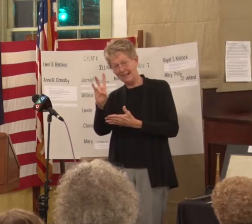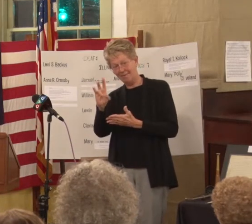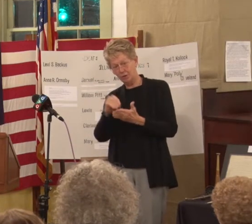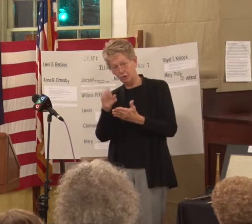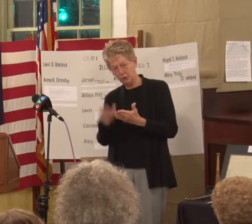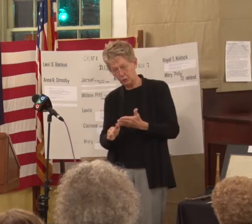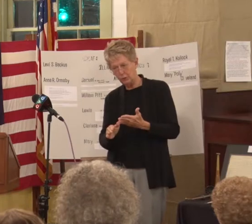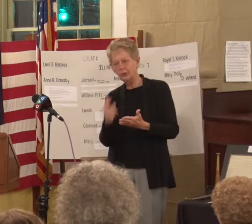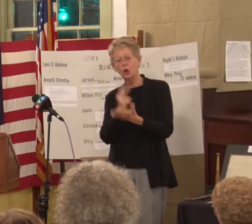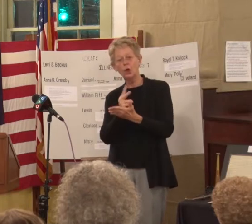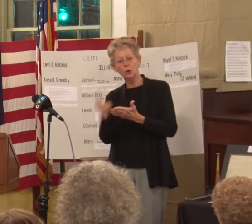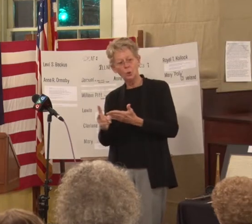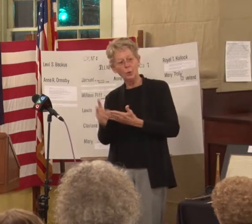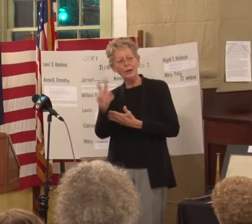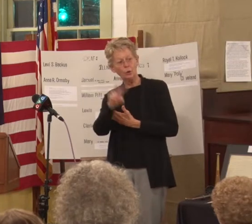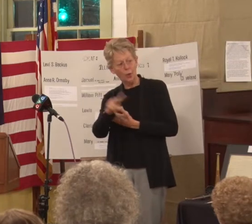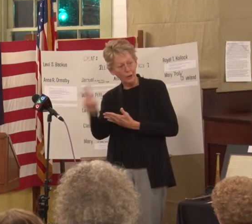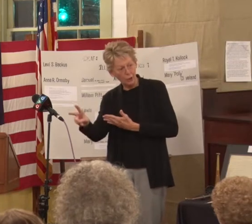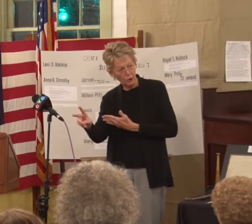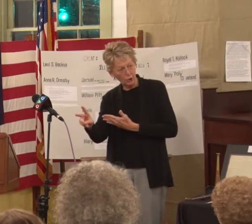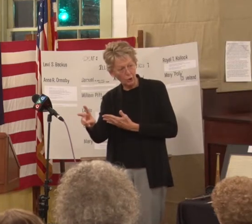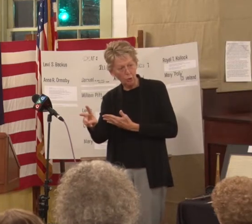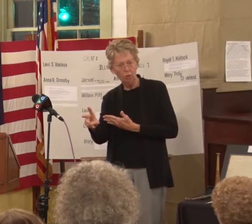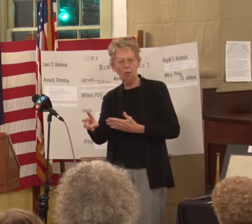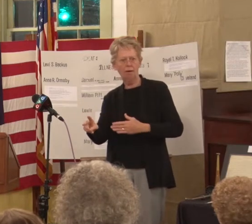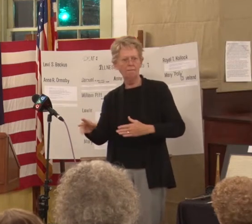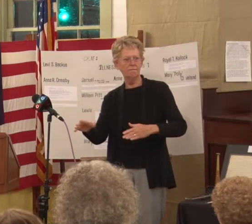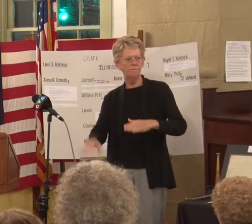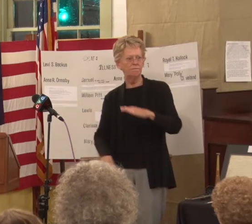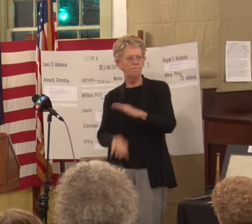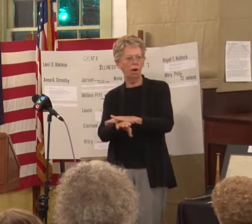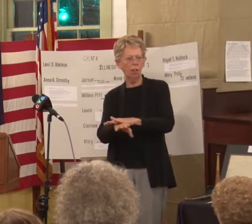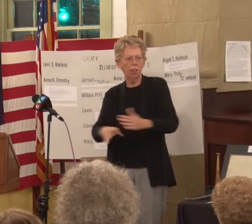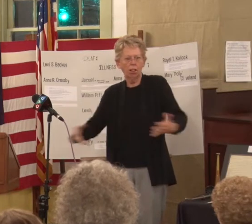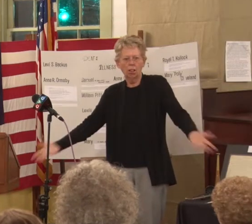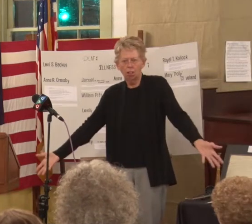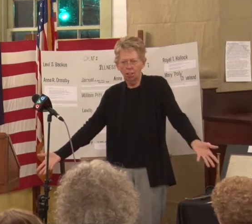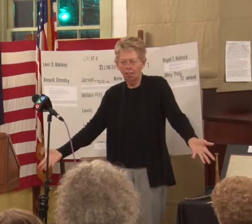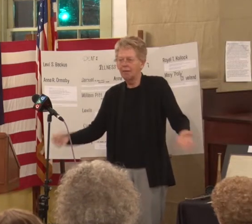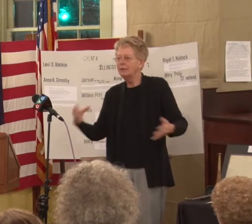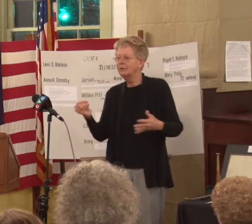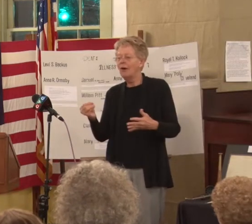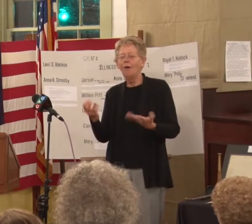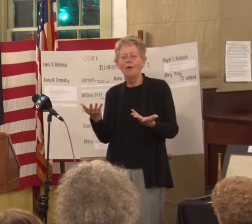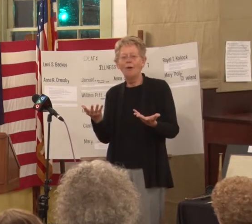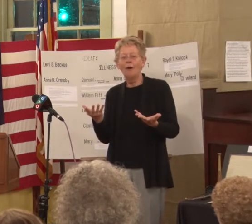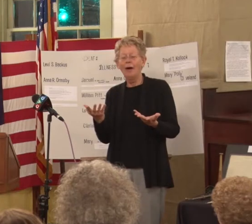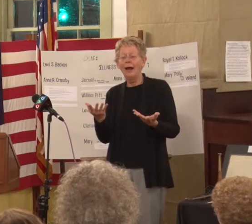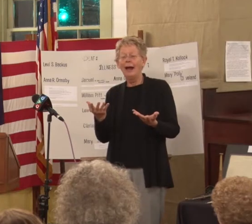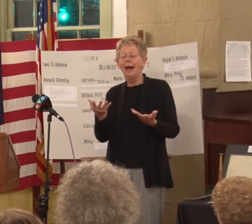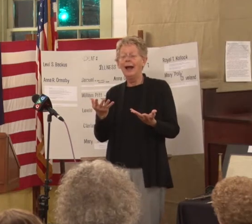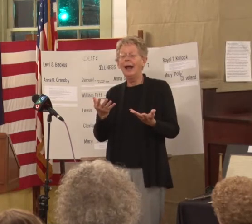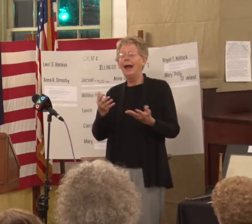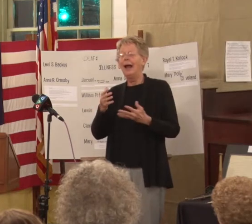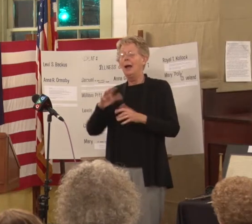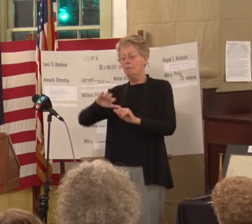were 22. No room in the inn. So, ironically, if you go in back of the Wadsworth-Anthonyan,